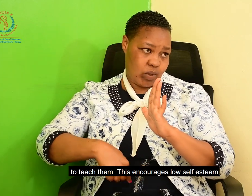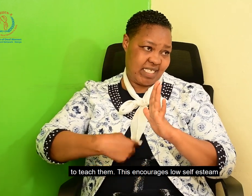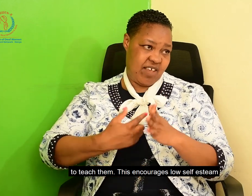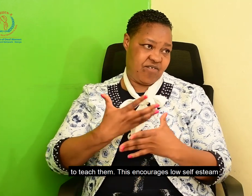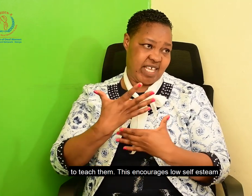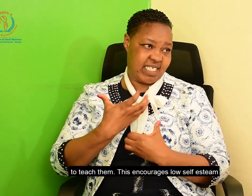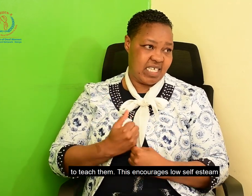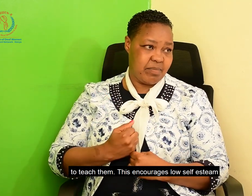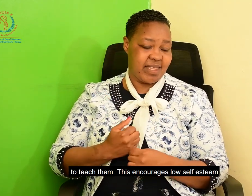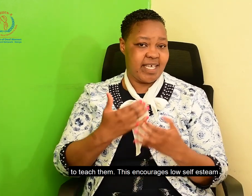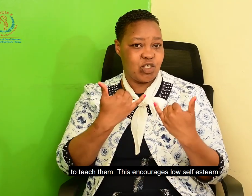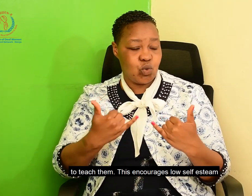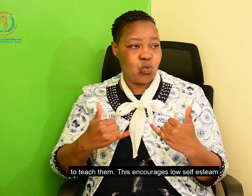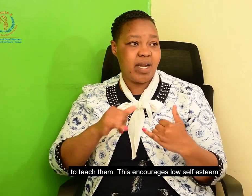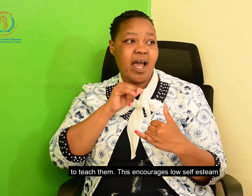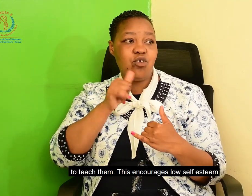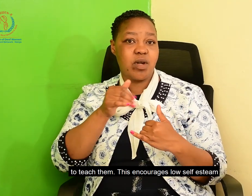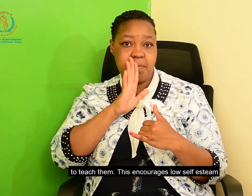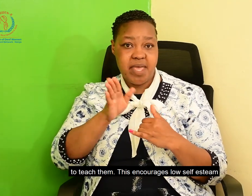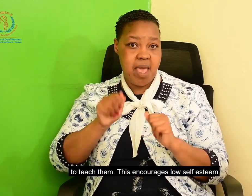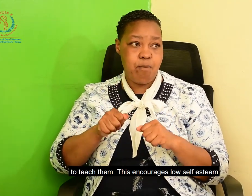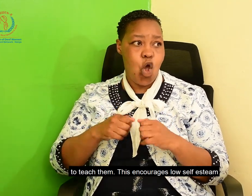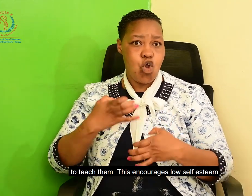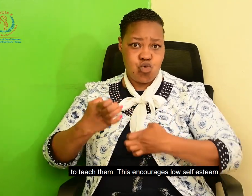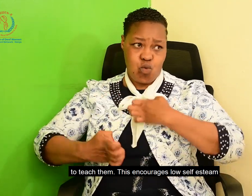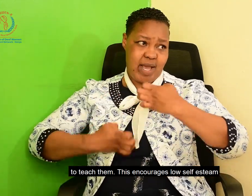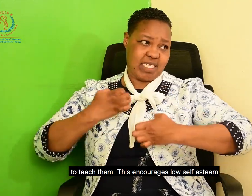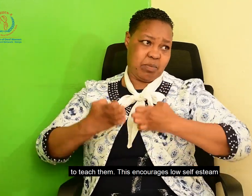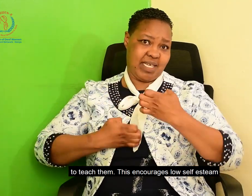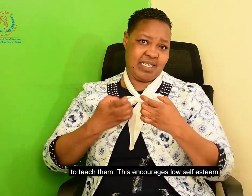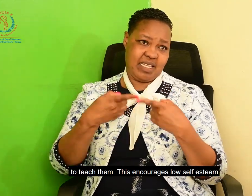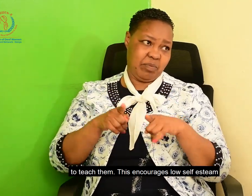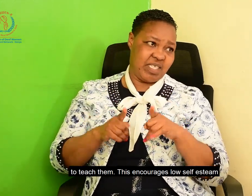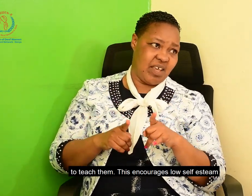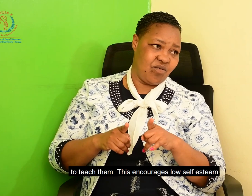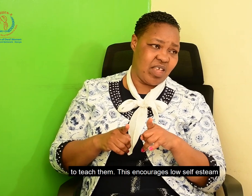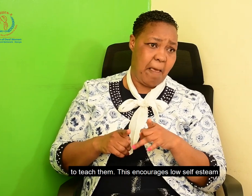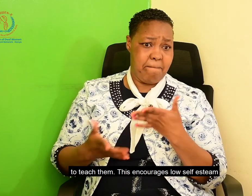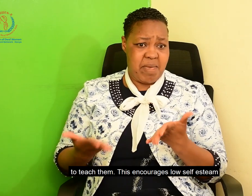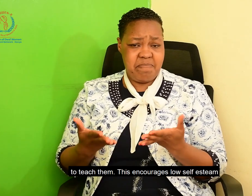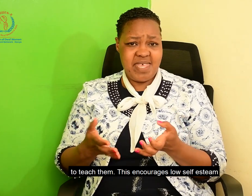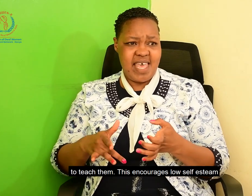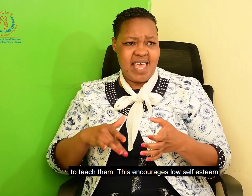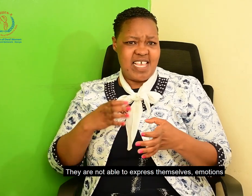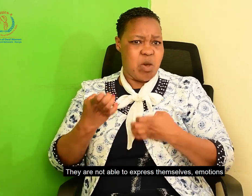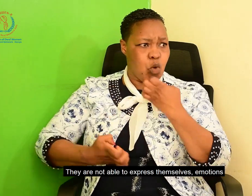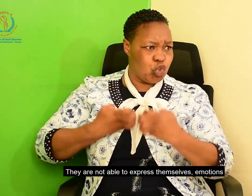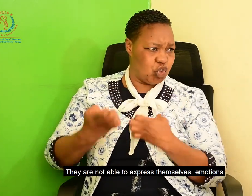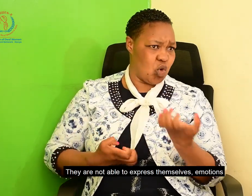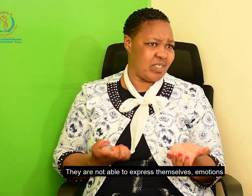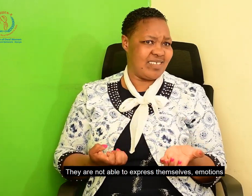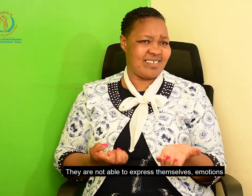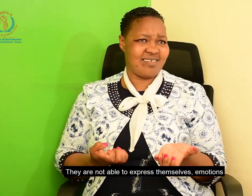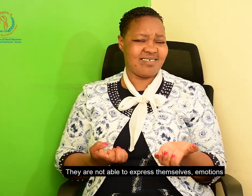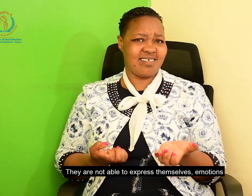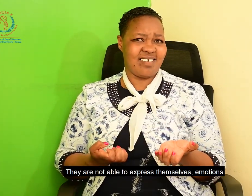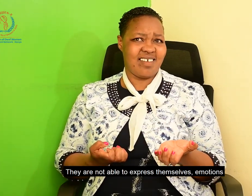need also, this also encourages, it develops, the children develop low self-esteem. They are not able to express themselves,